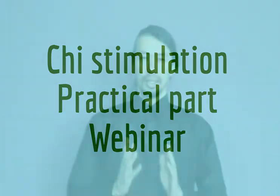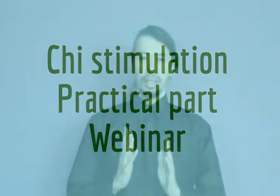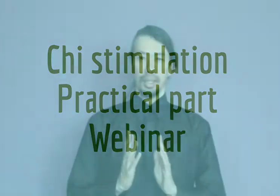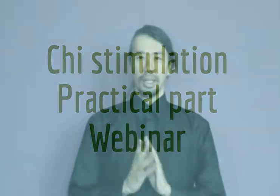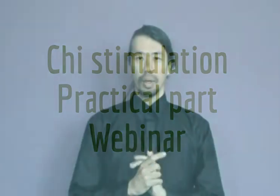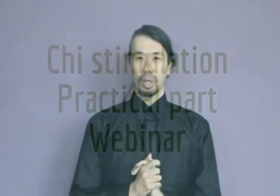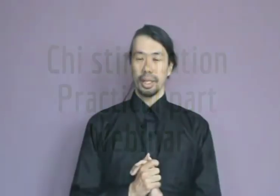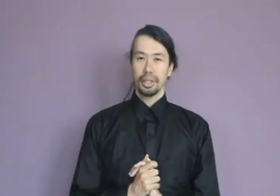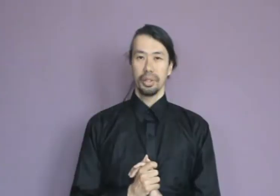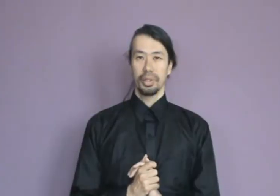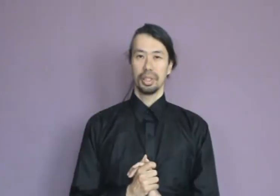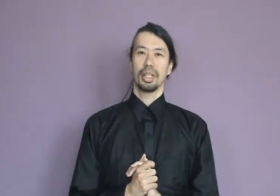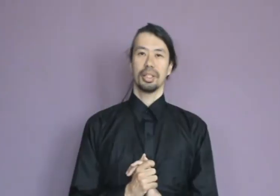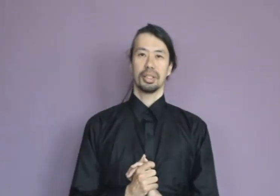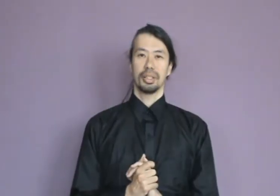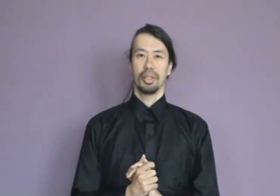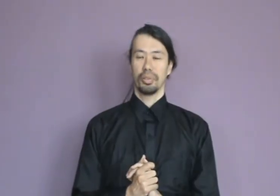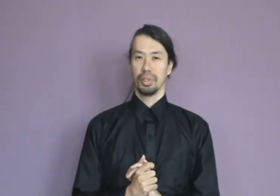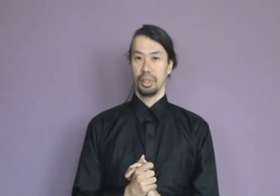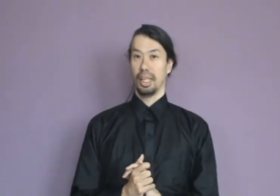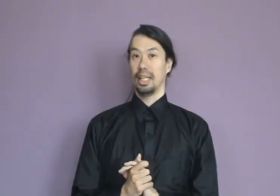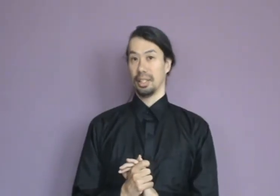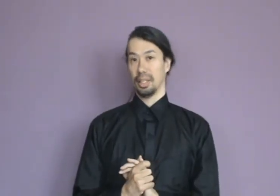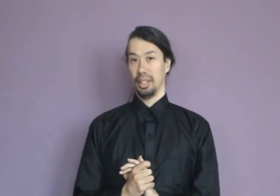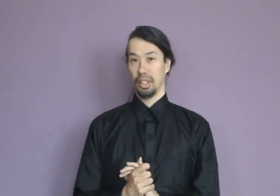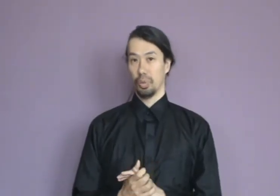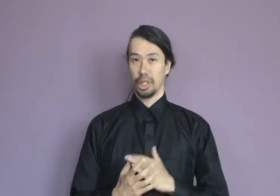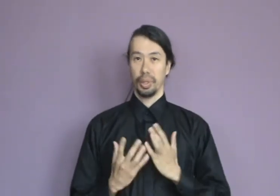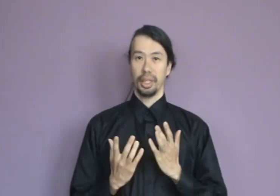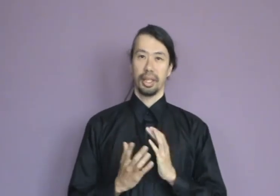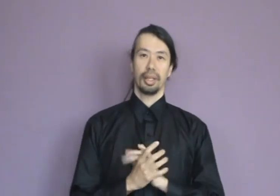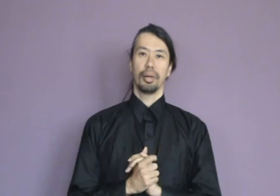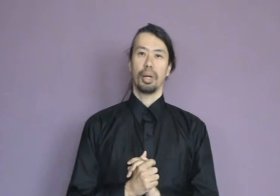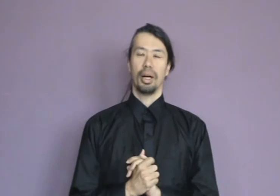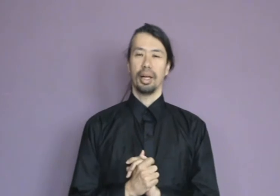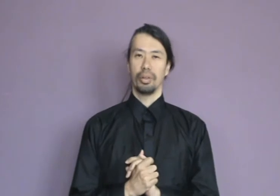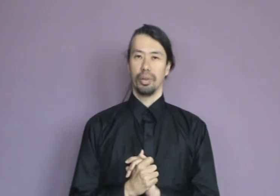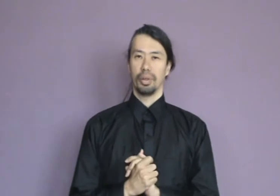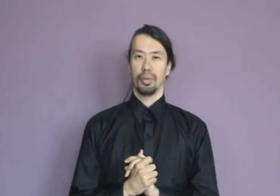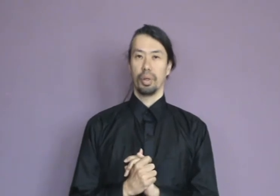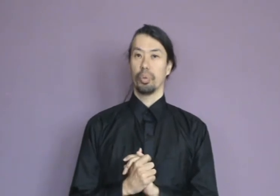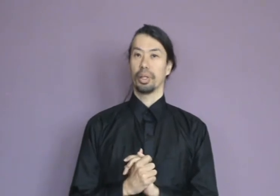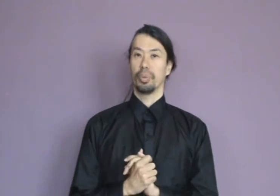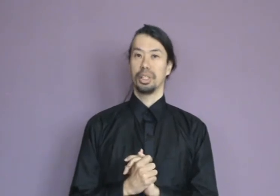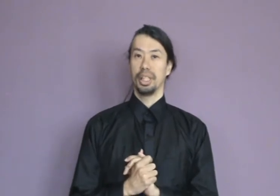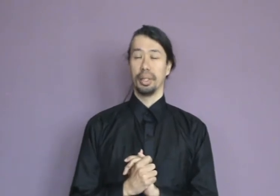I would like to discuss different healing techniques which we can apply when working with qi.